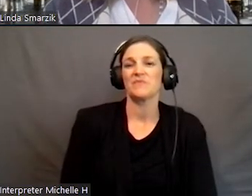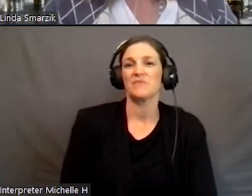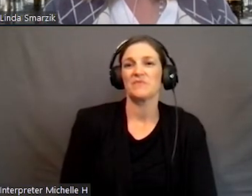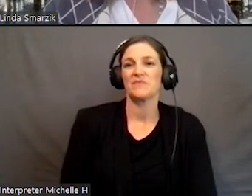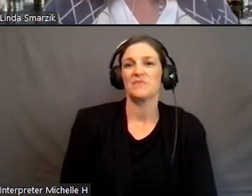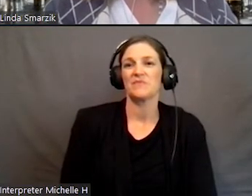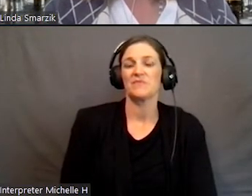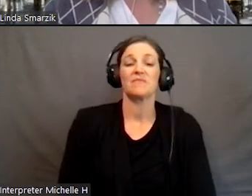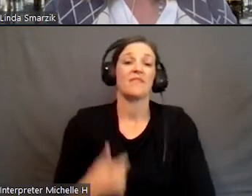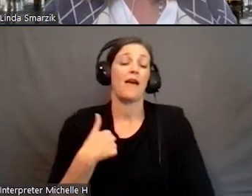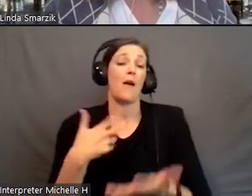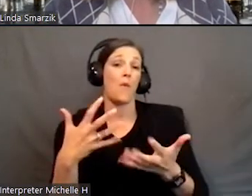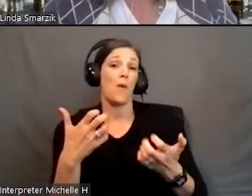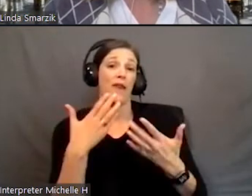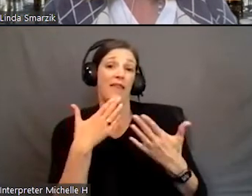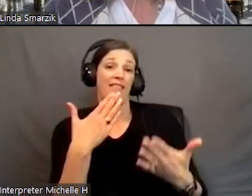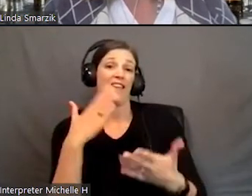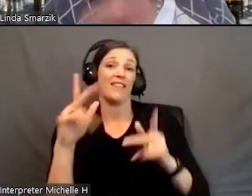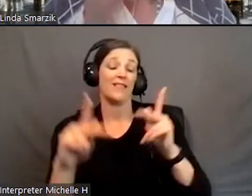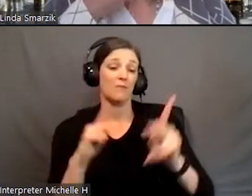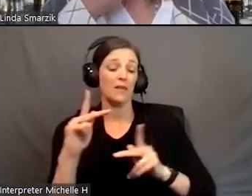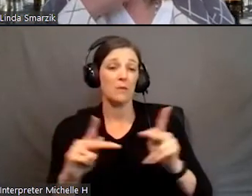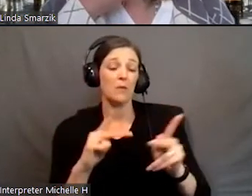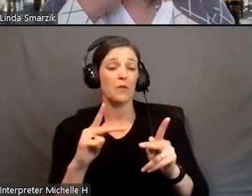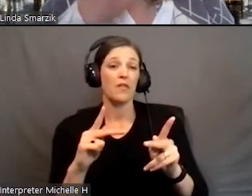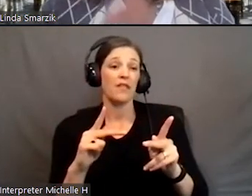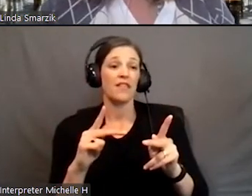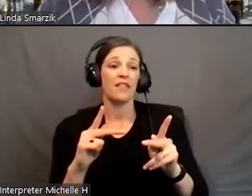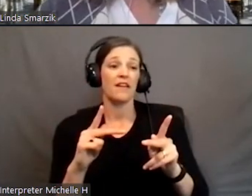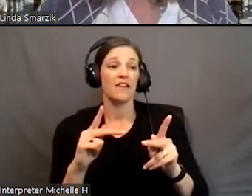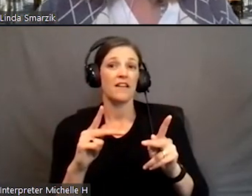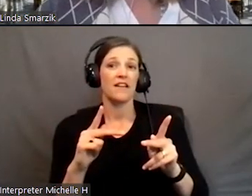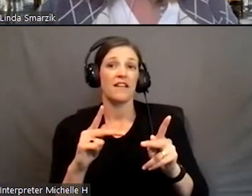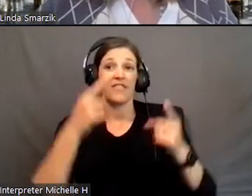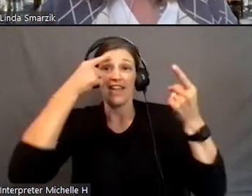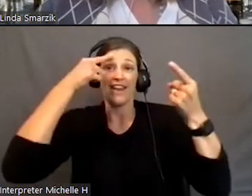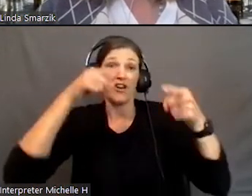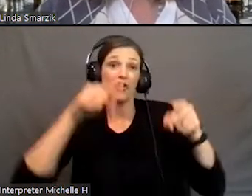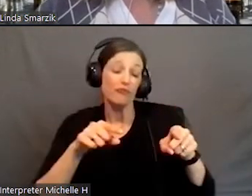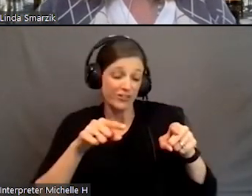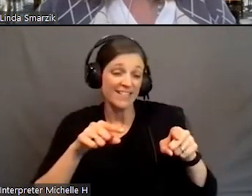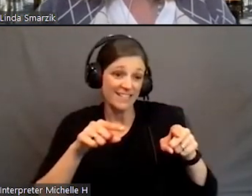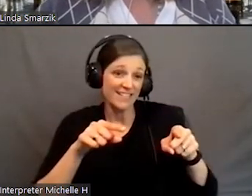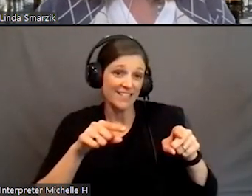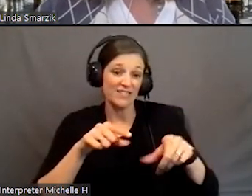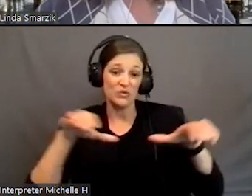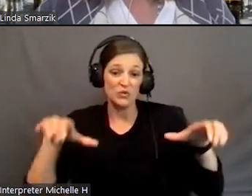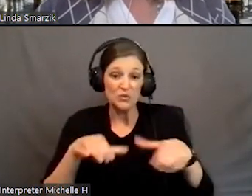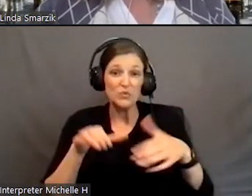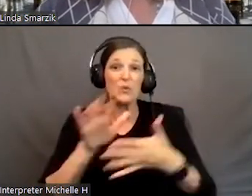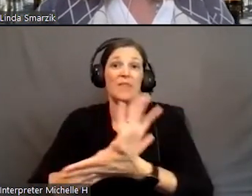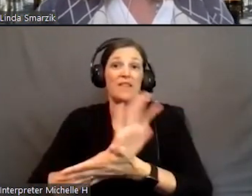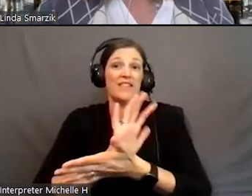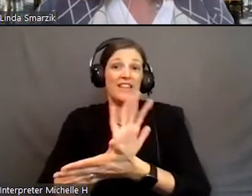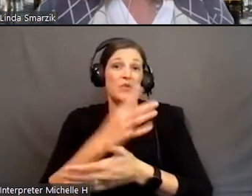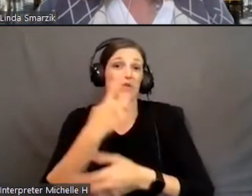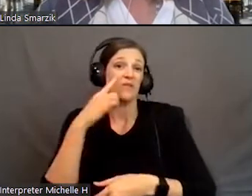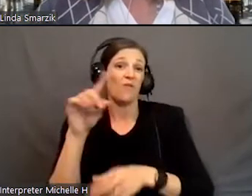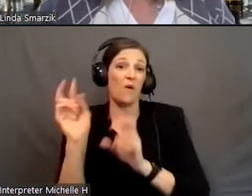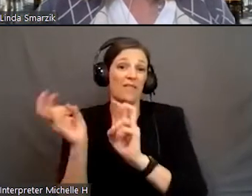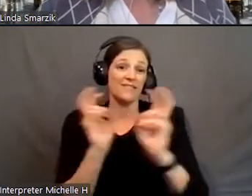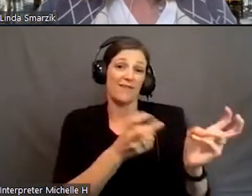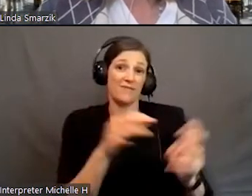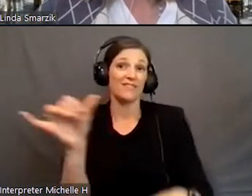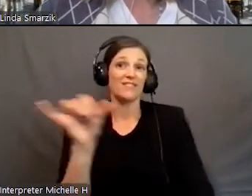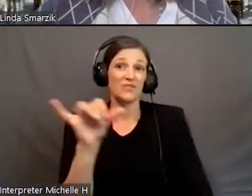And I just want to thank the folks that agreed to do the videos on these topics as well.